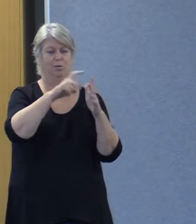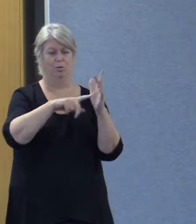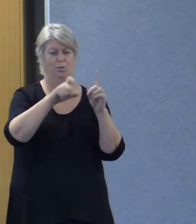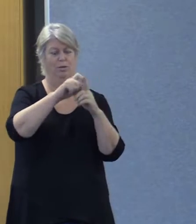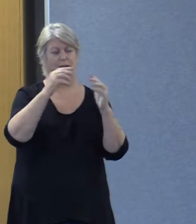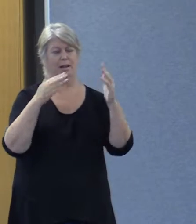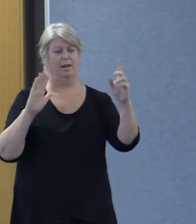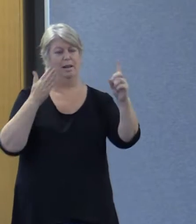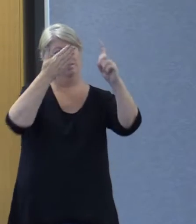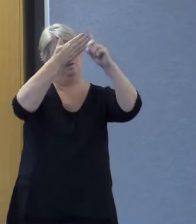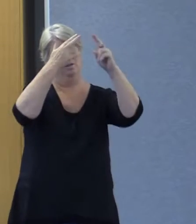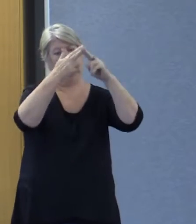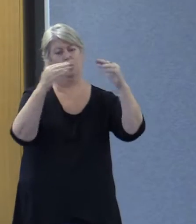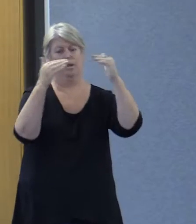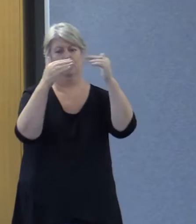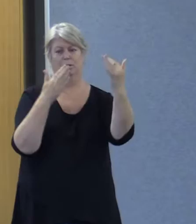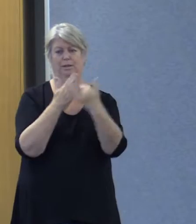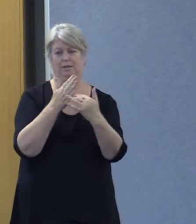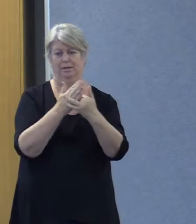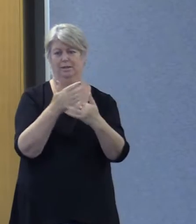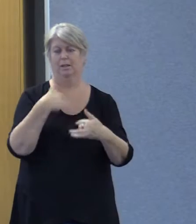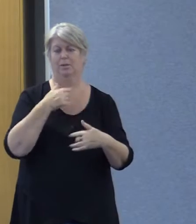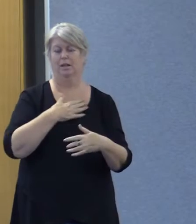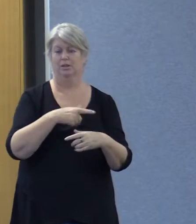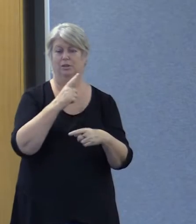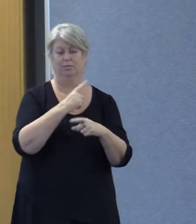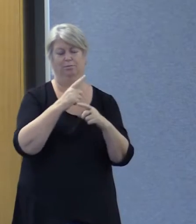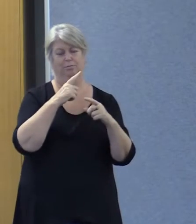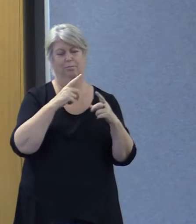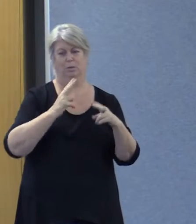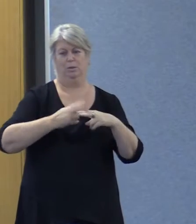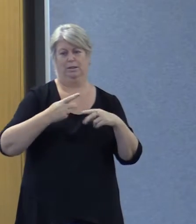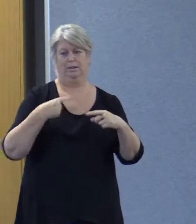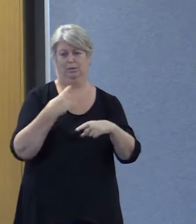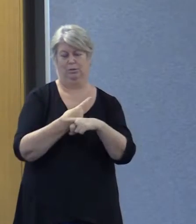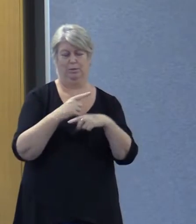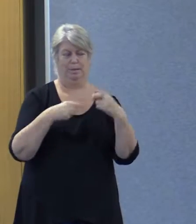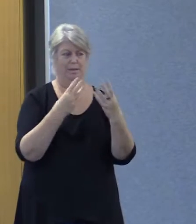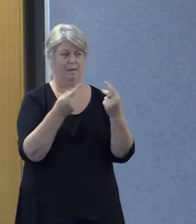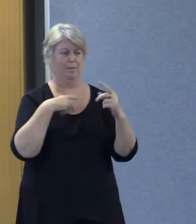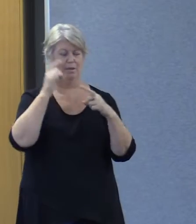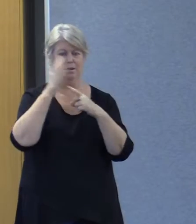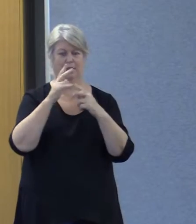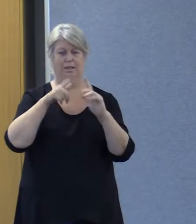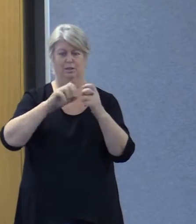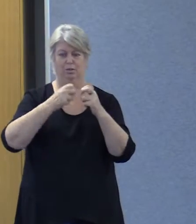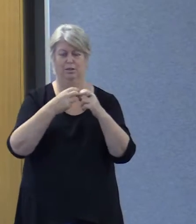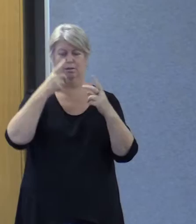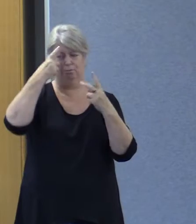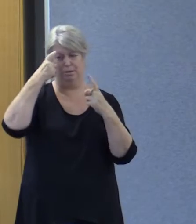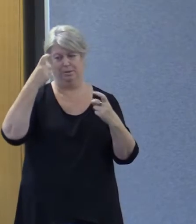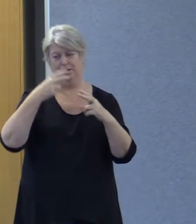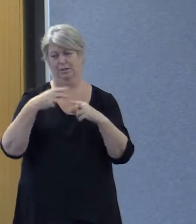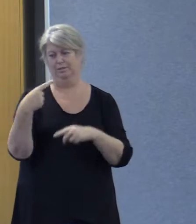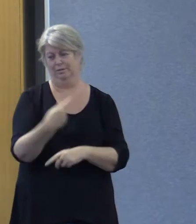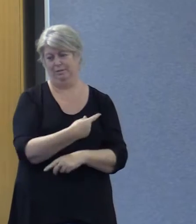aiming high for equitable access. I would like to speak just briefly with you today about some of the key issues and recommendations that